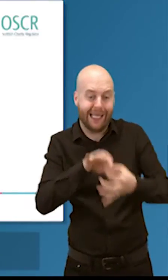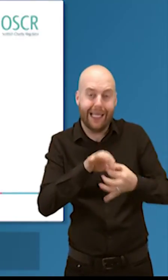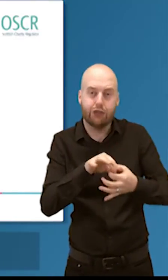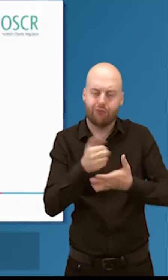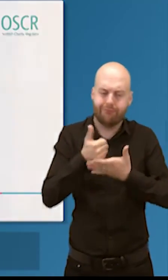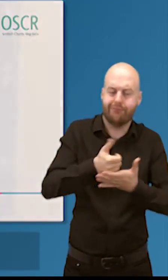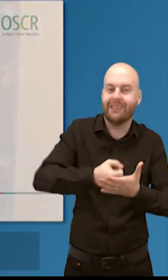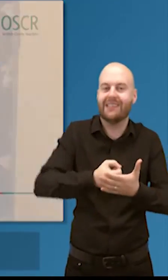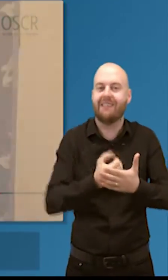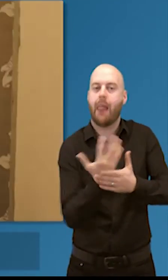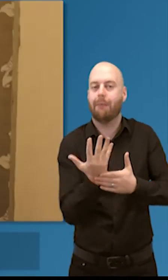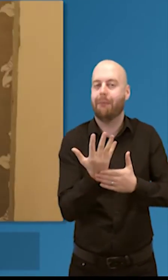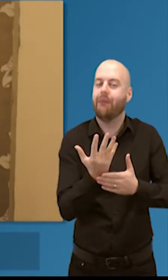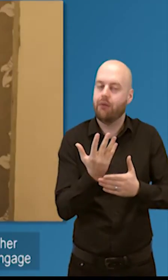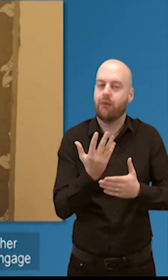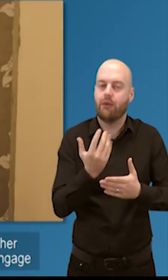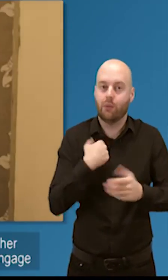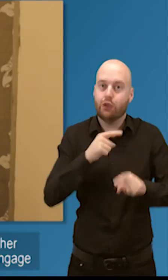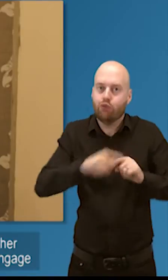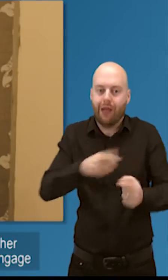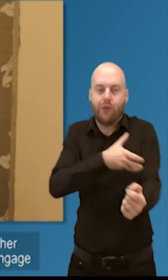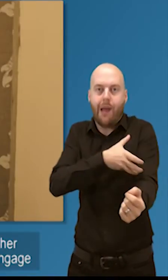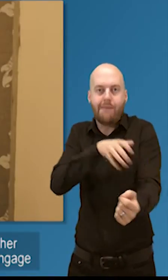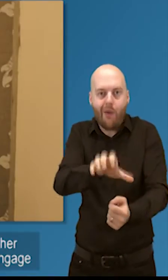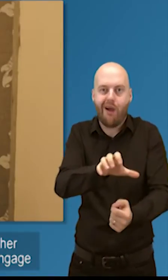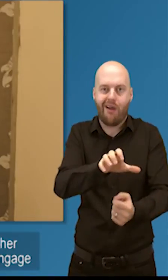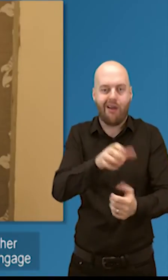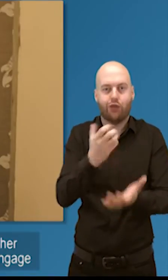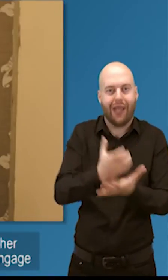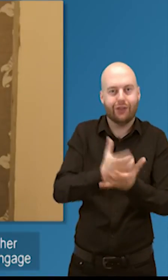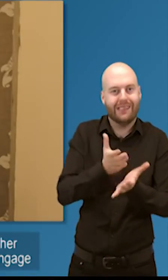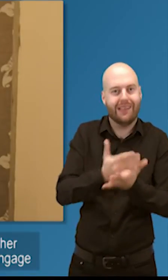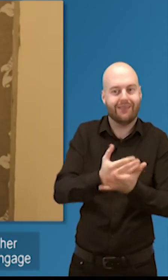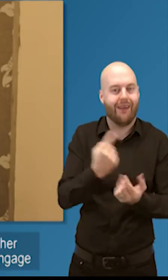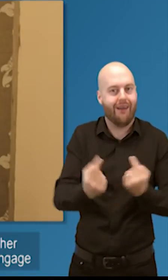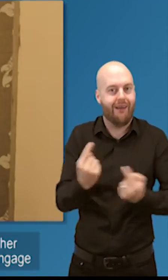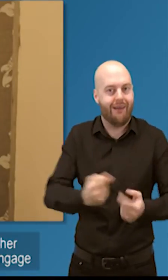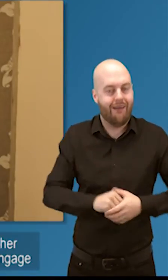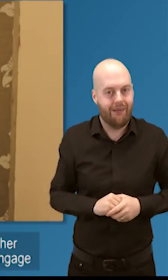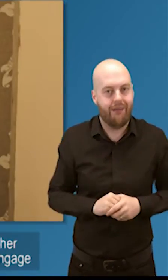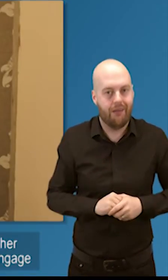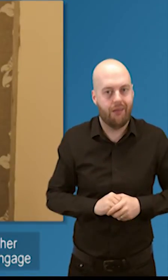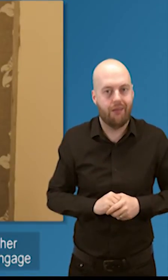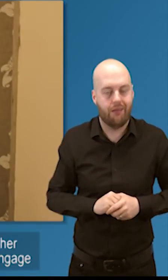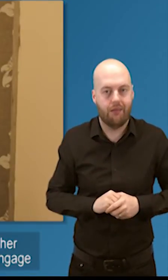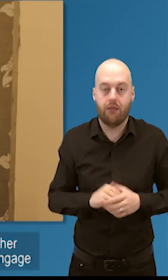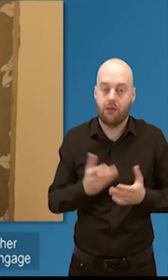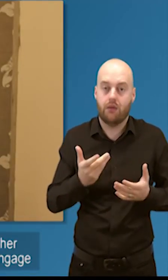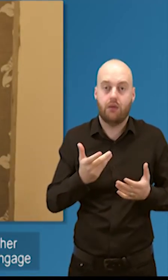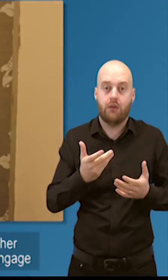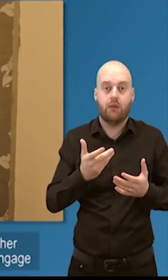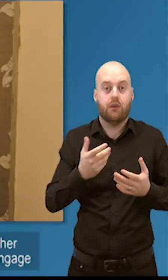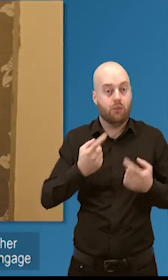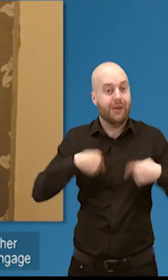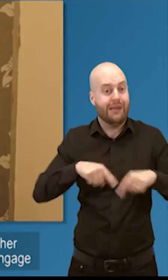as we can to the charity sector. So that I think takes us into territory with quite a lot of other regulators but not all. So